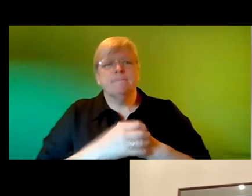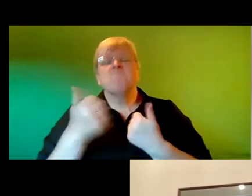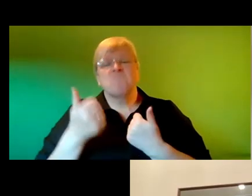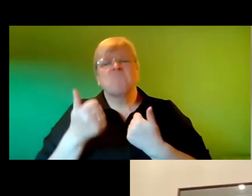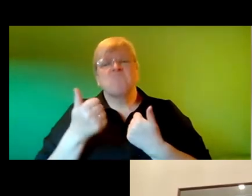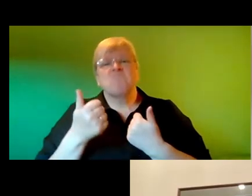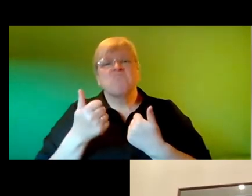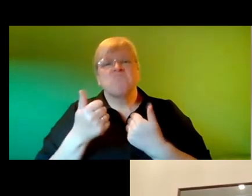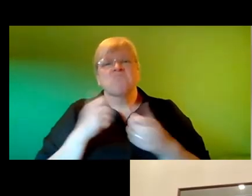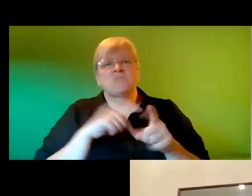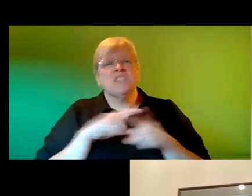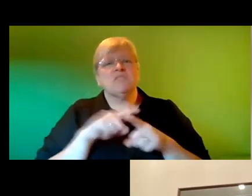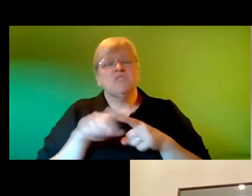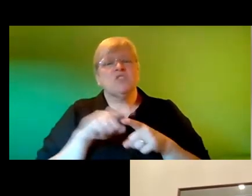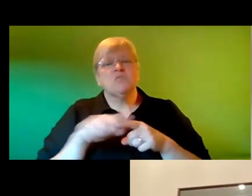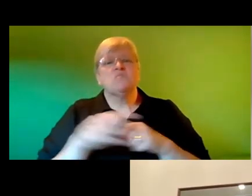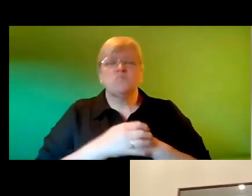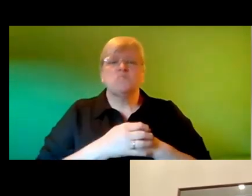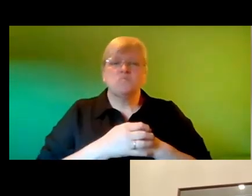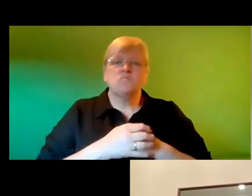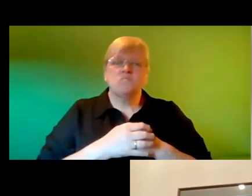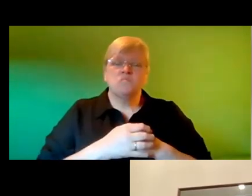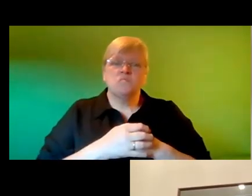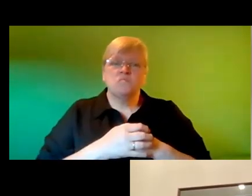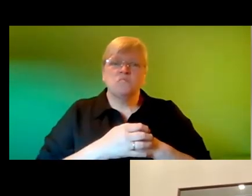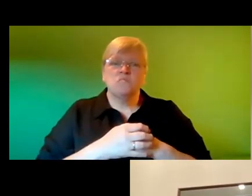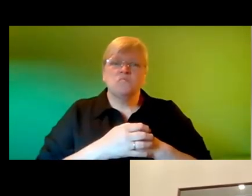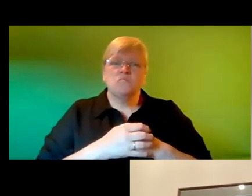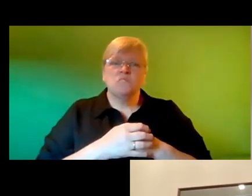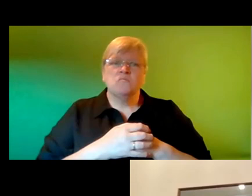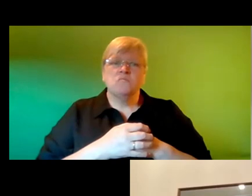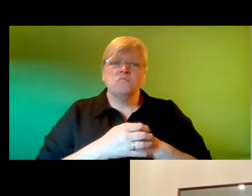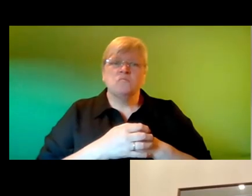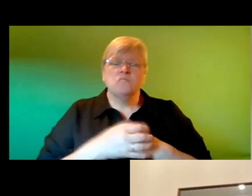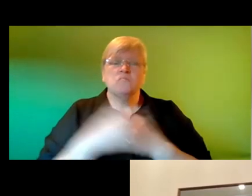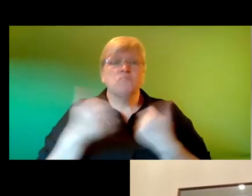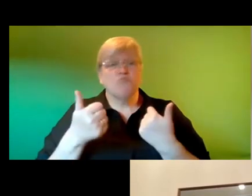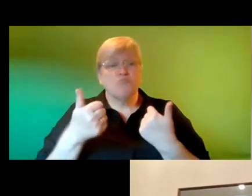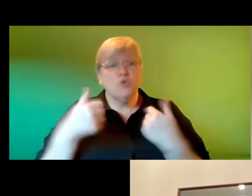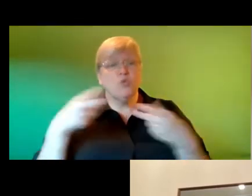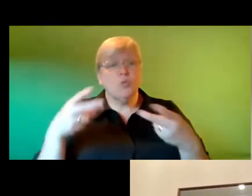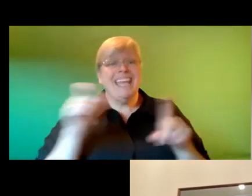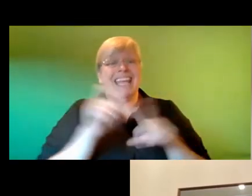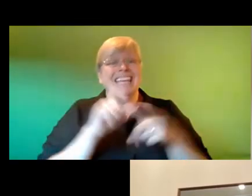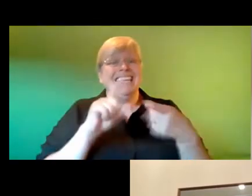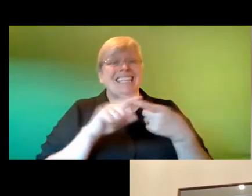in that case yeah it's a good way to debrief and also keeping